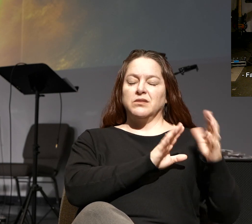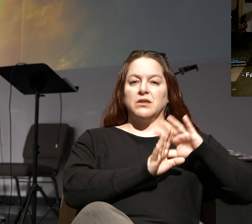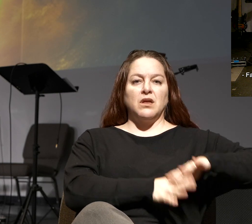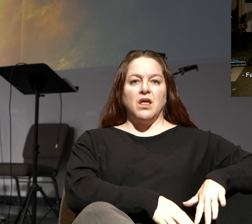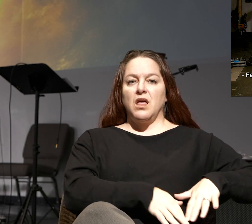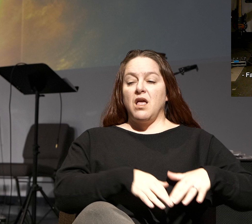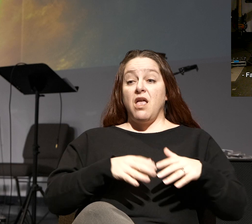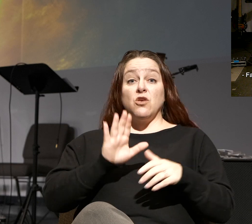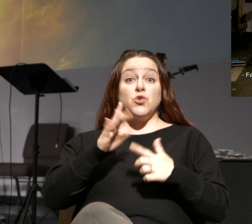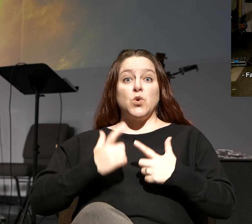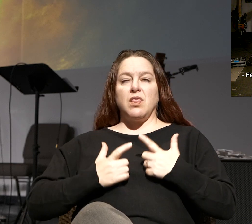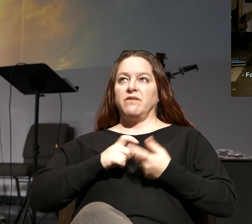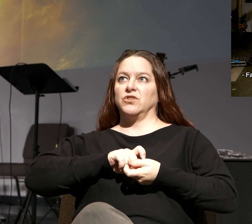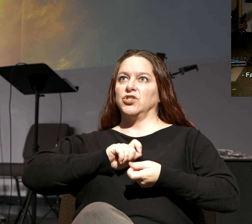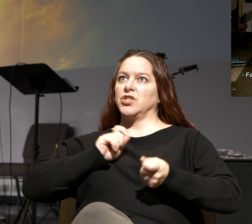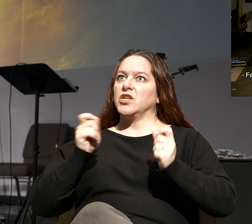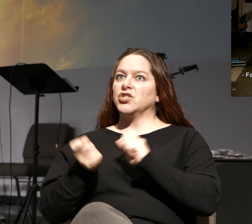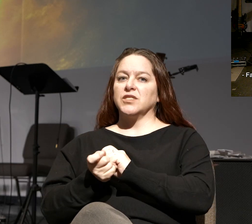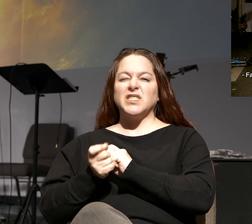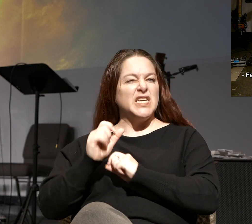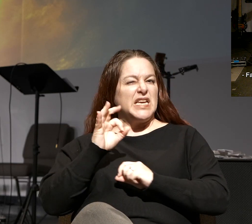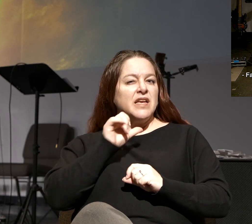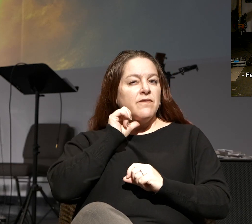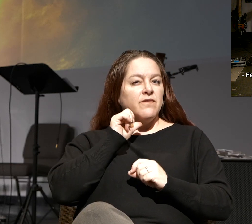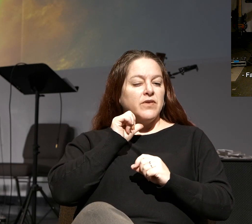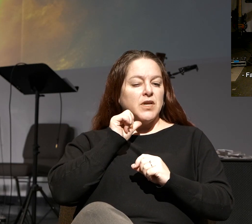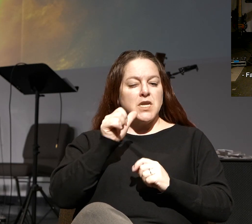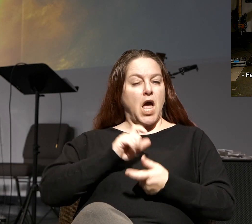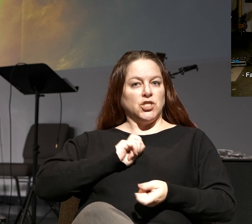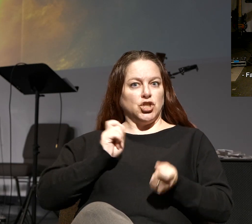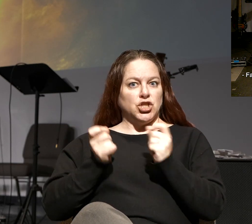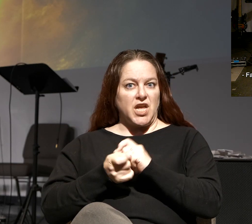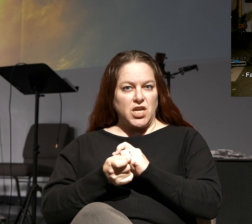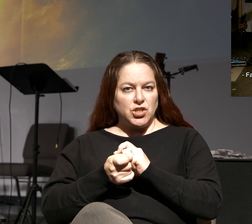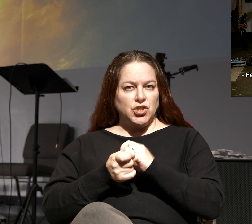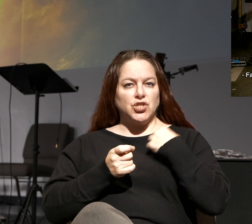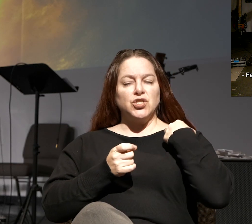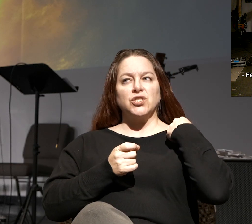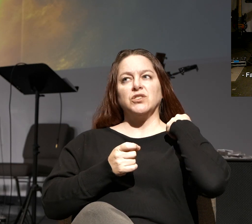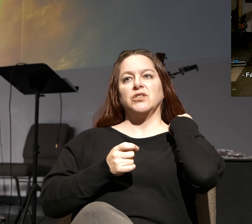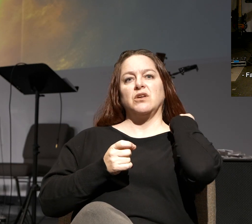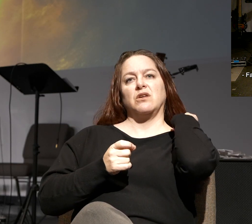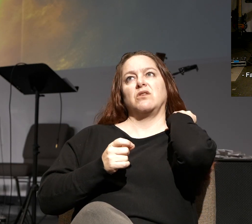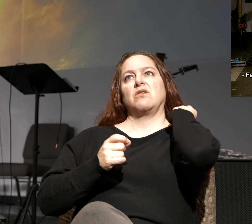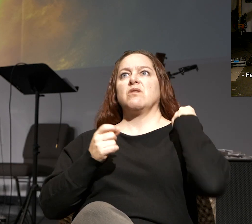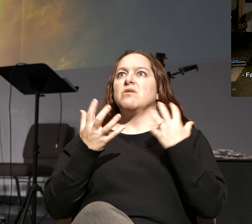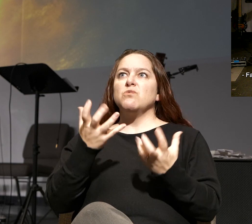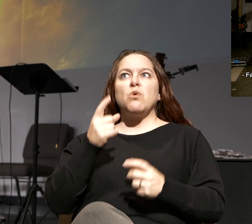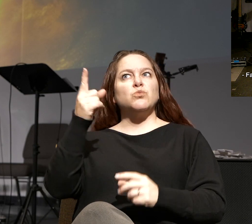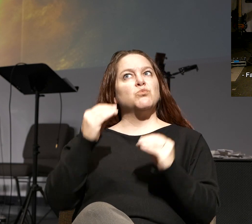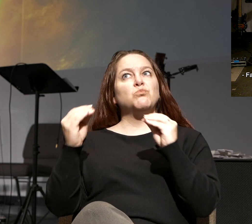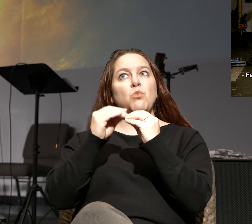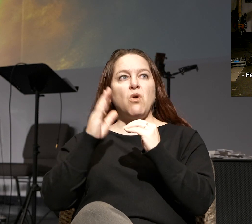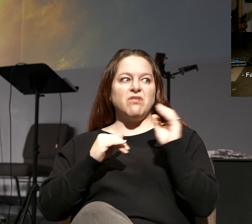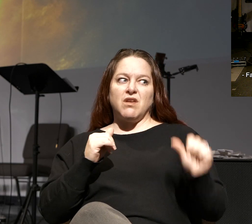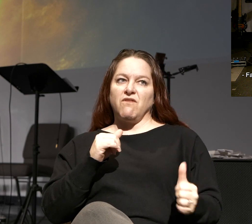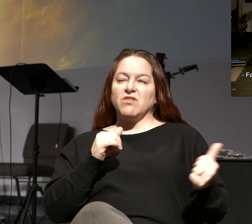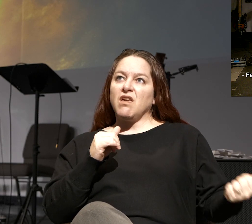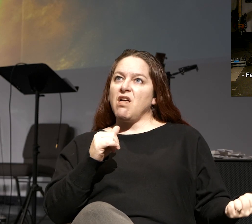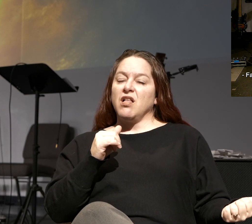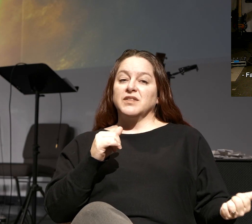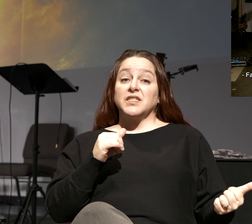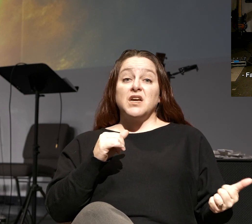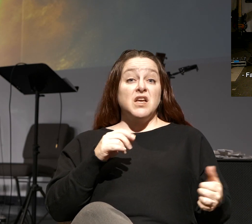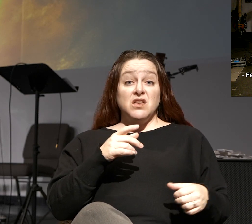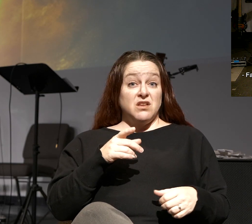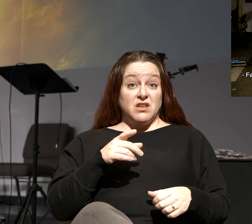your life. If it doesn't do that, if it doesn't really change you in such a way that you want Him more than you want anything else, then you really don't